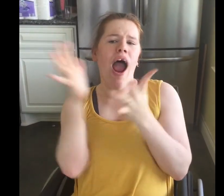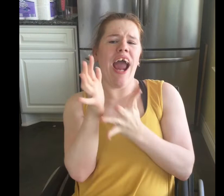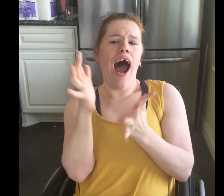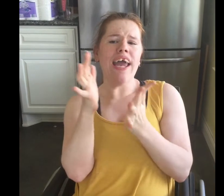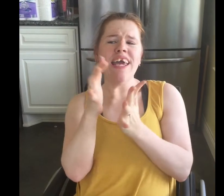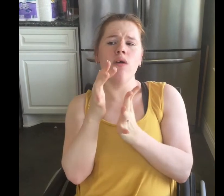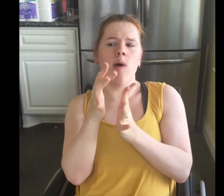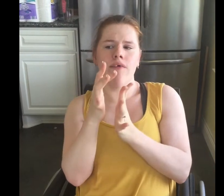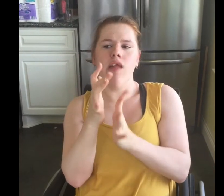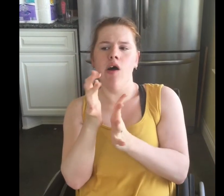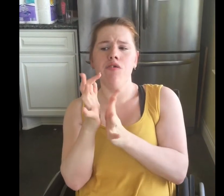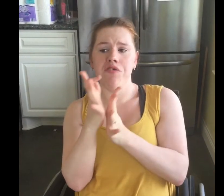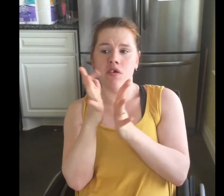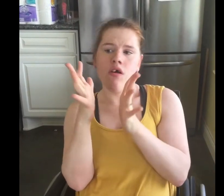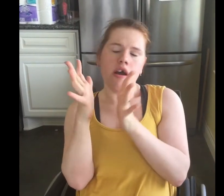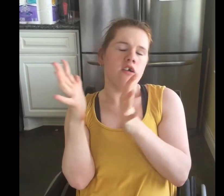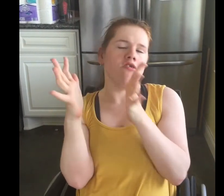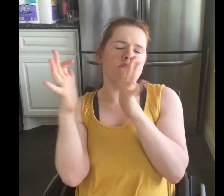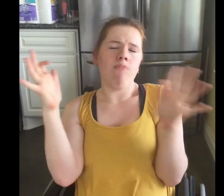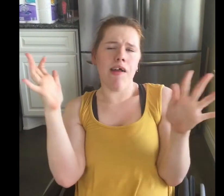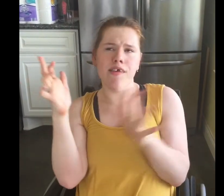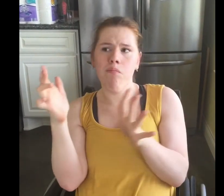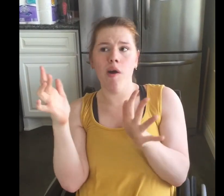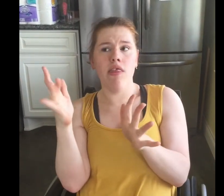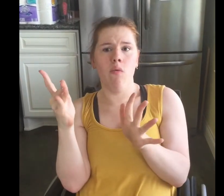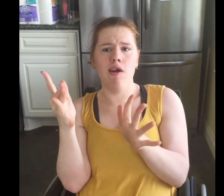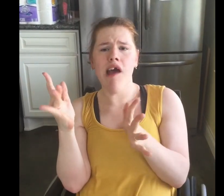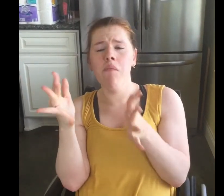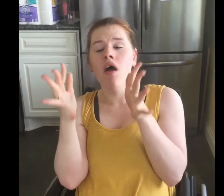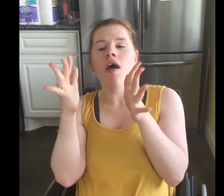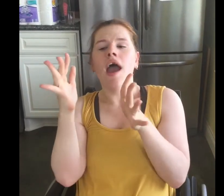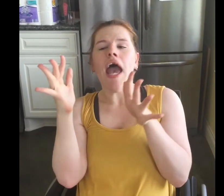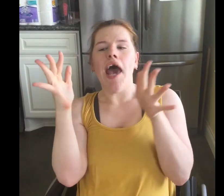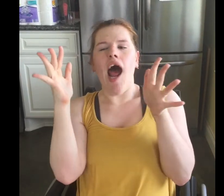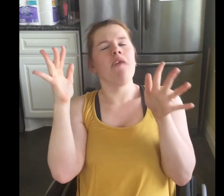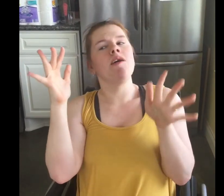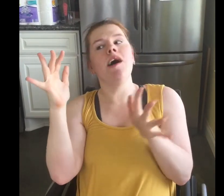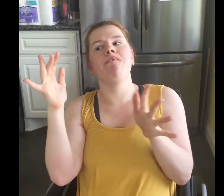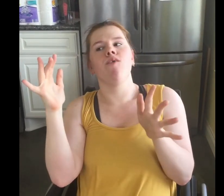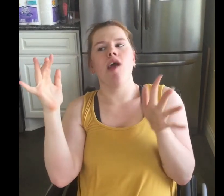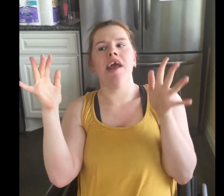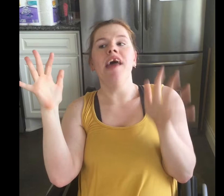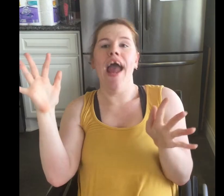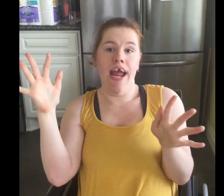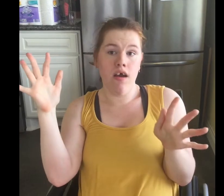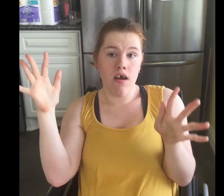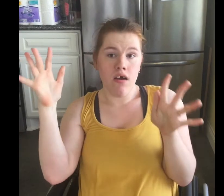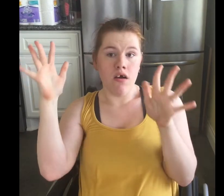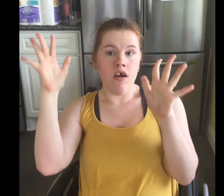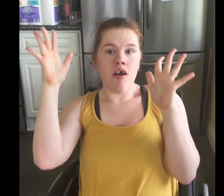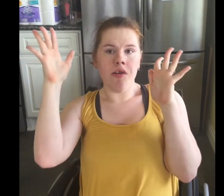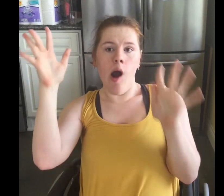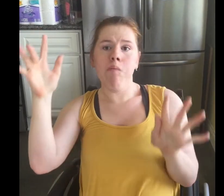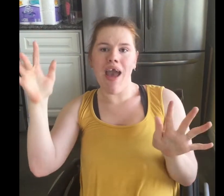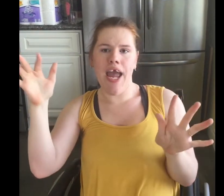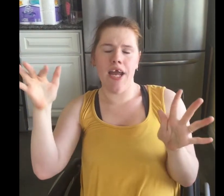I eat one of those at some point in the winter time and I'm good for a day. No pain,